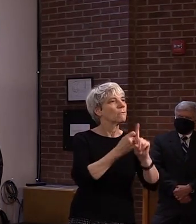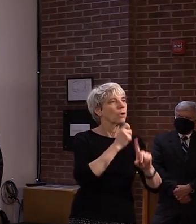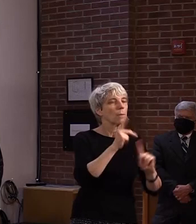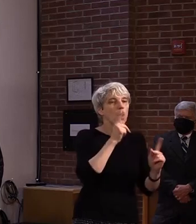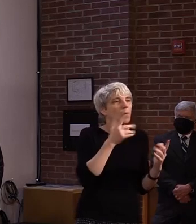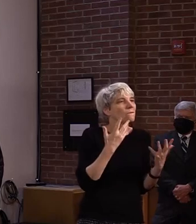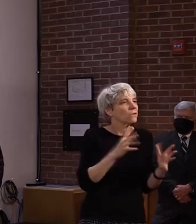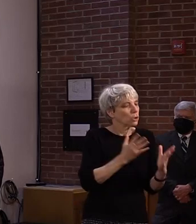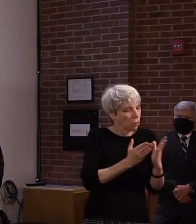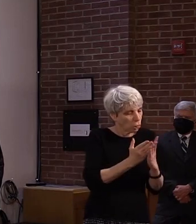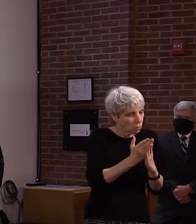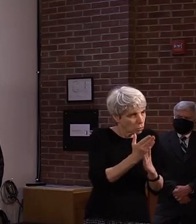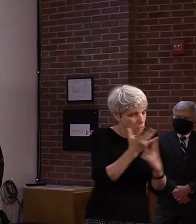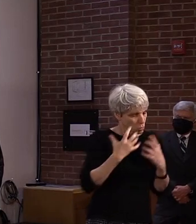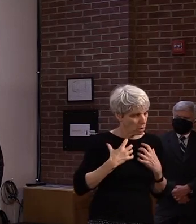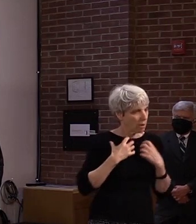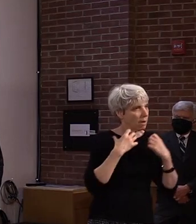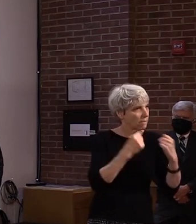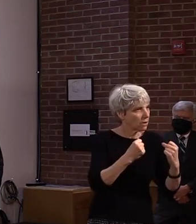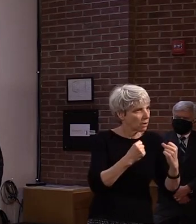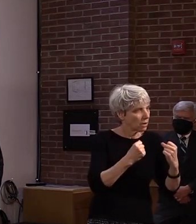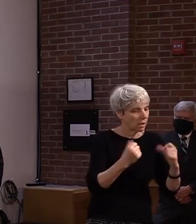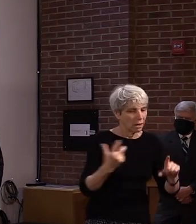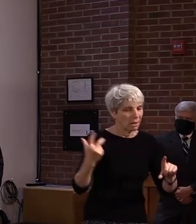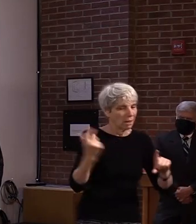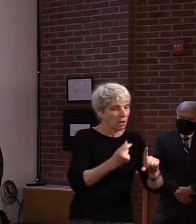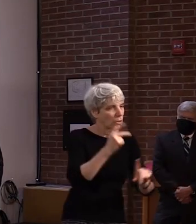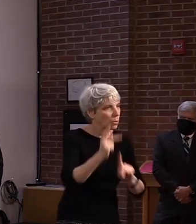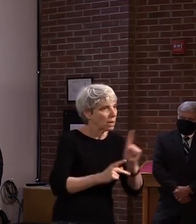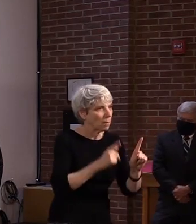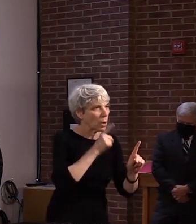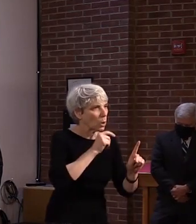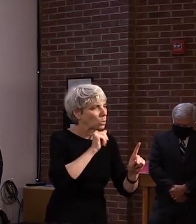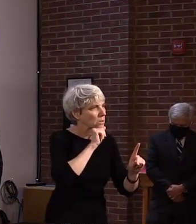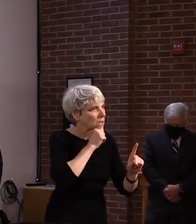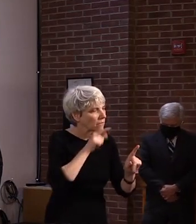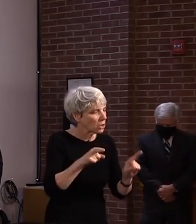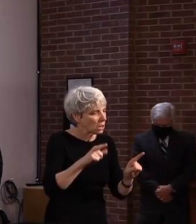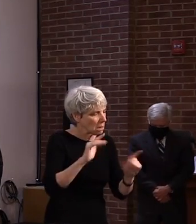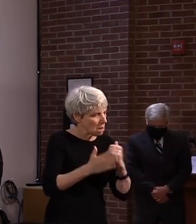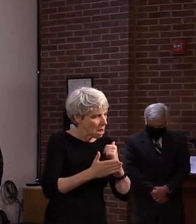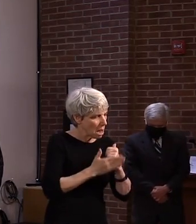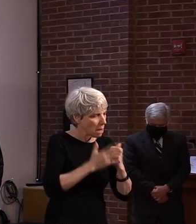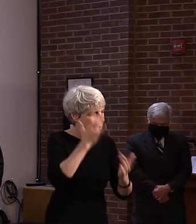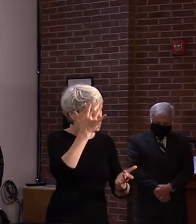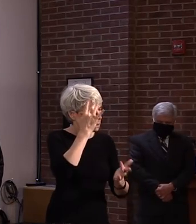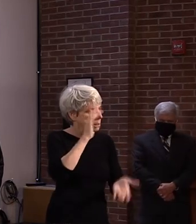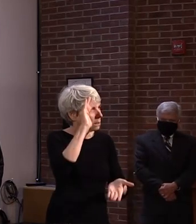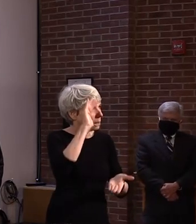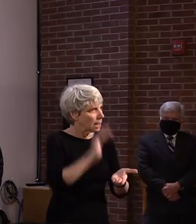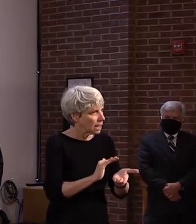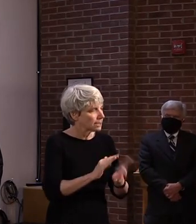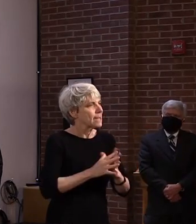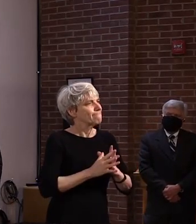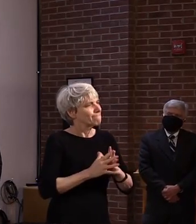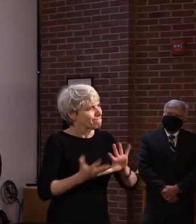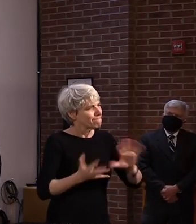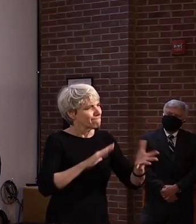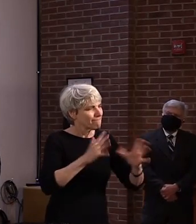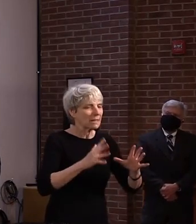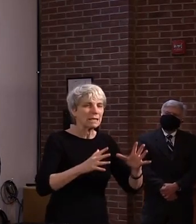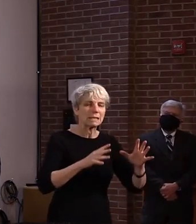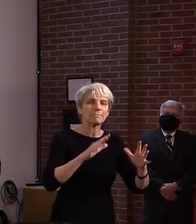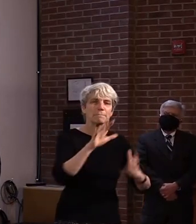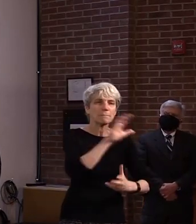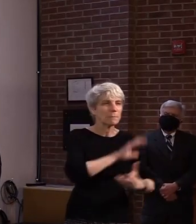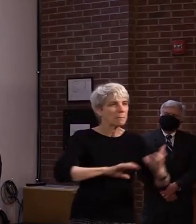The bottom line from my public health perspective is that while there is some truth to the fact that these infusions might be